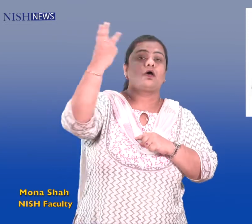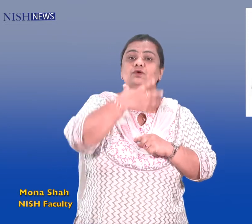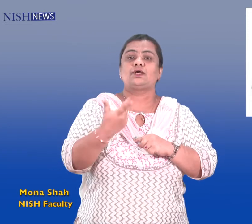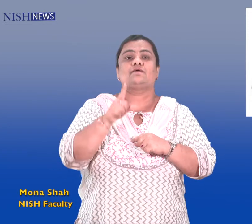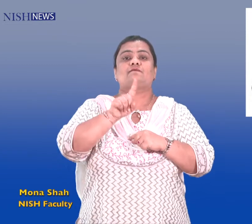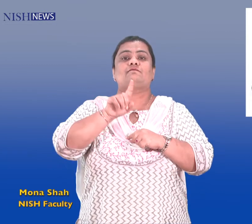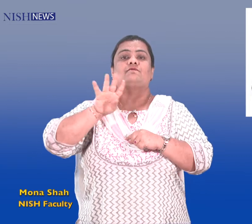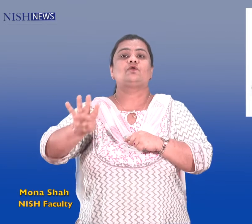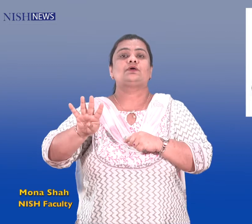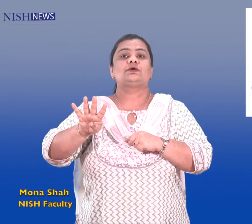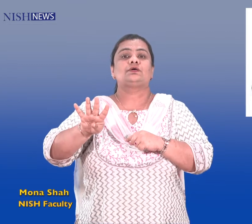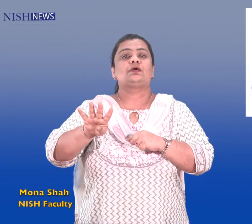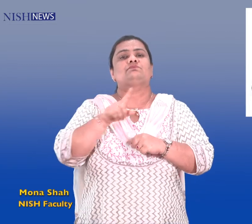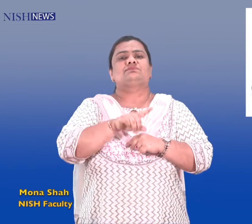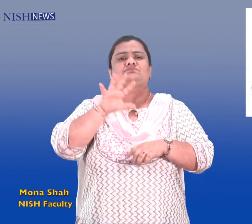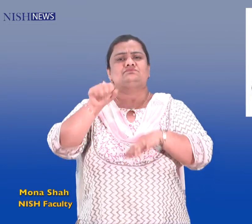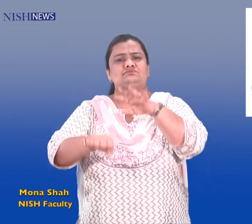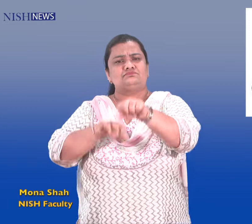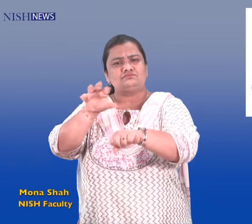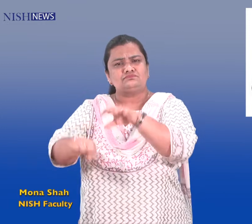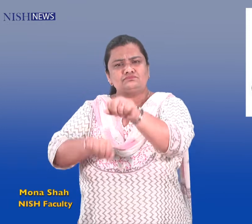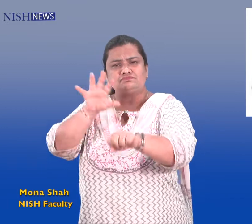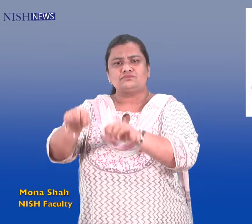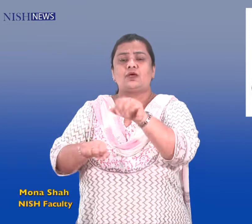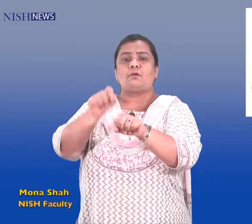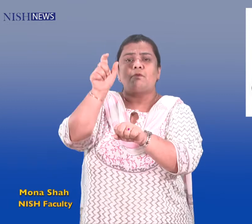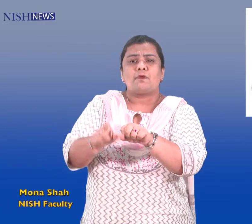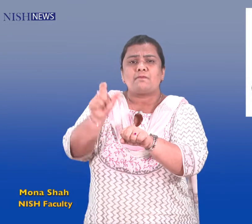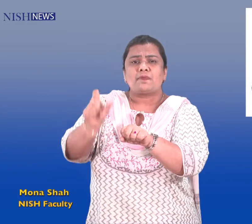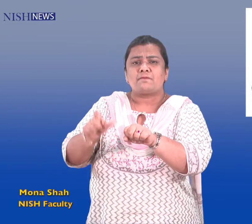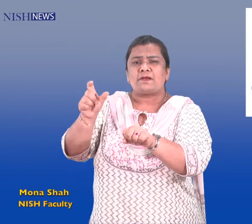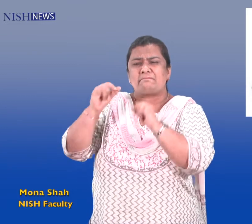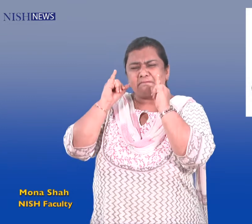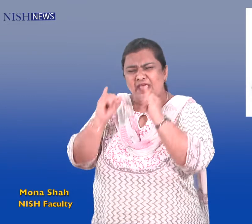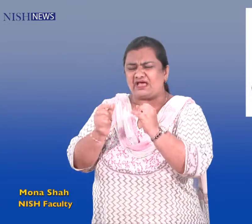developing the inputs over the 2 months which resulted in the registration of the cases.